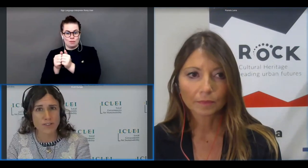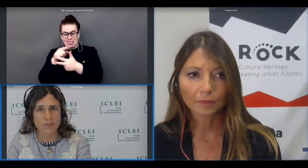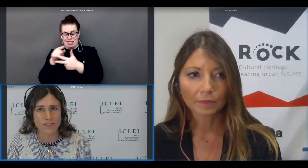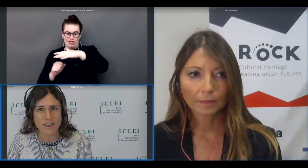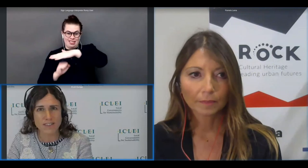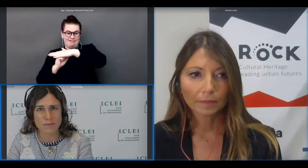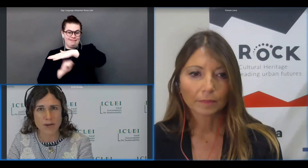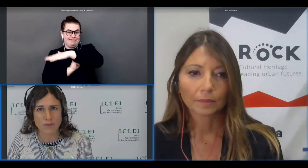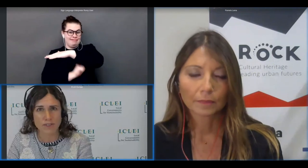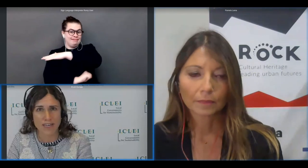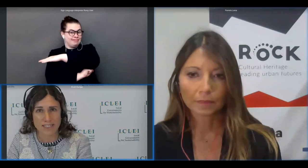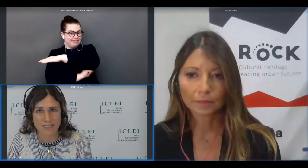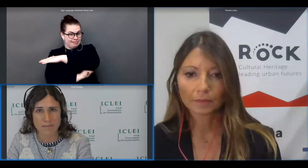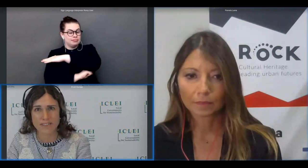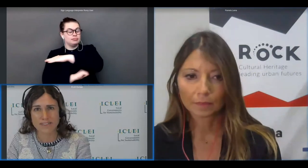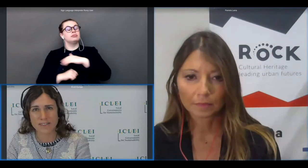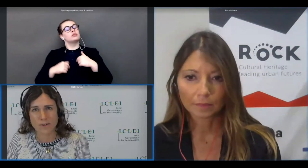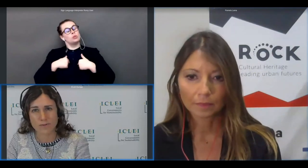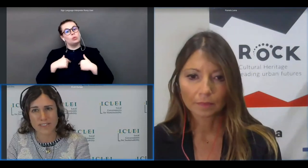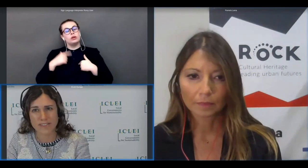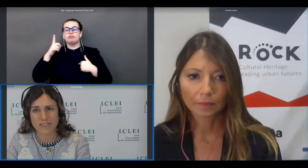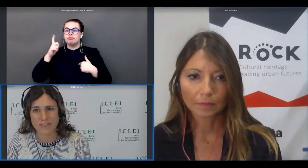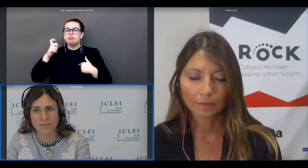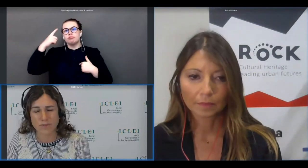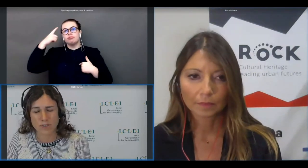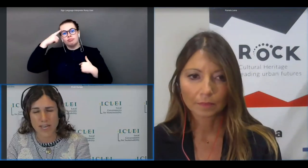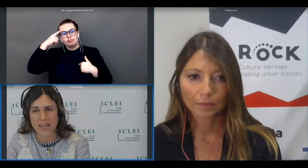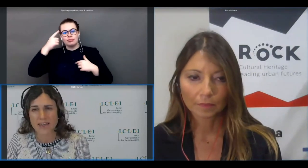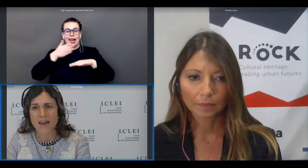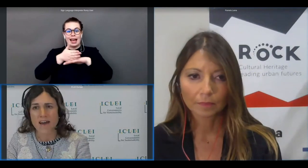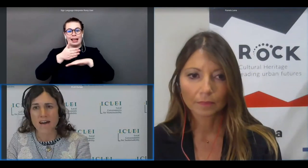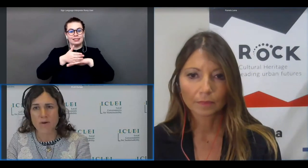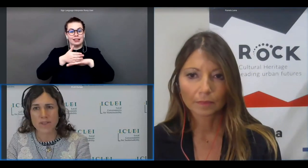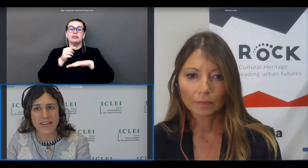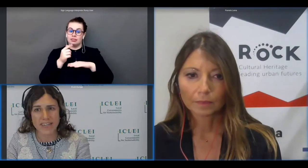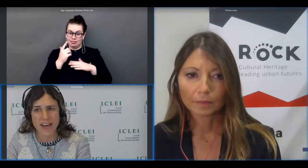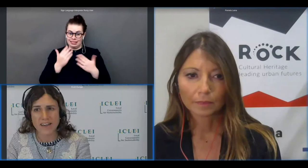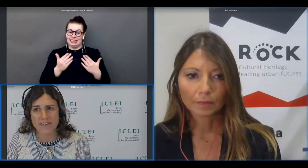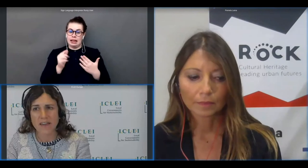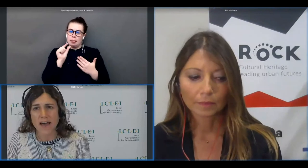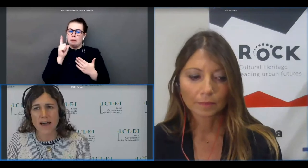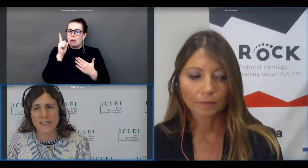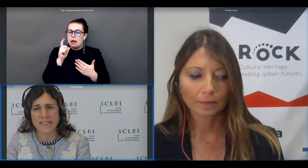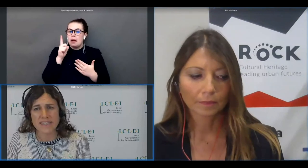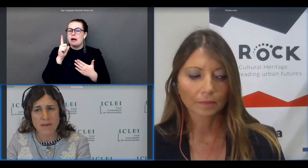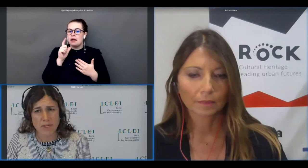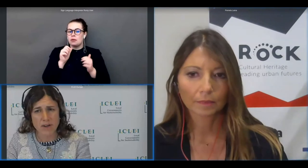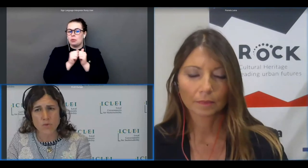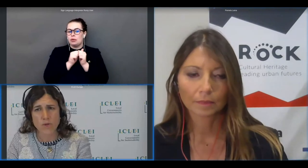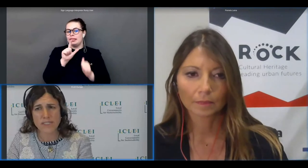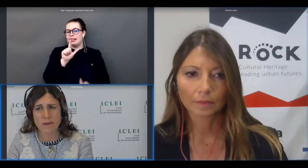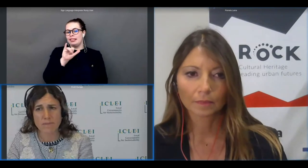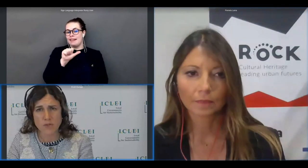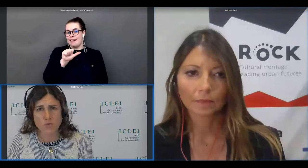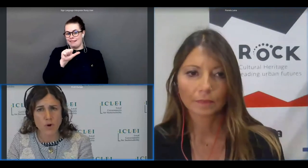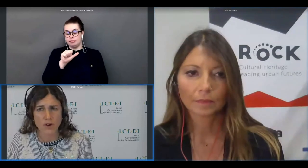started to discuss about accessibility already um today uh with lia ghilardi and these seminars